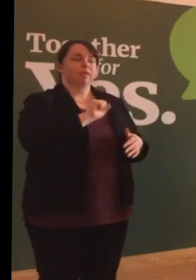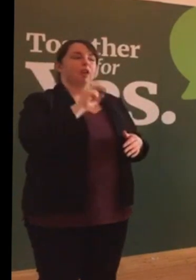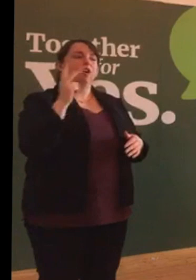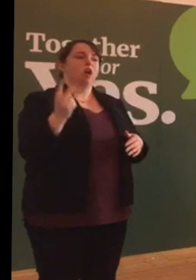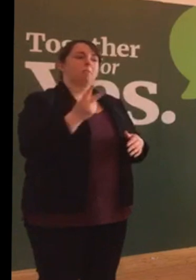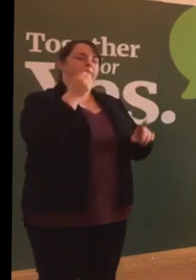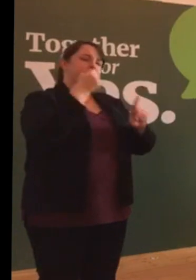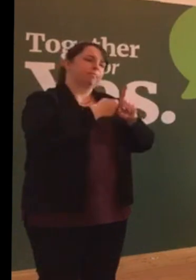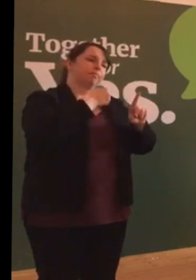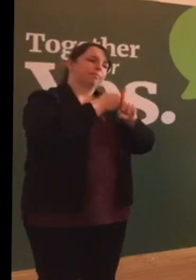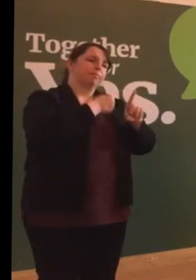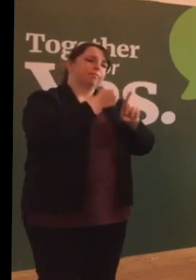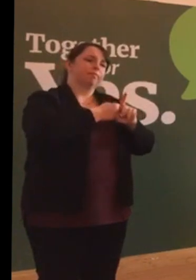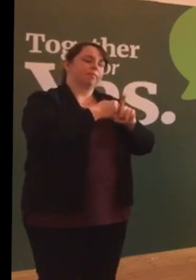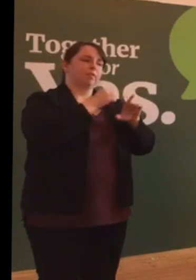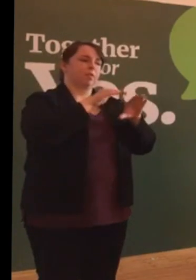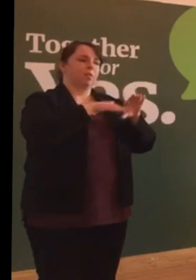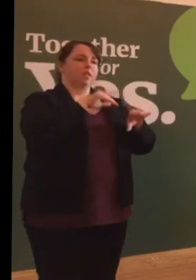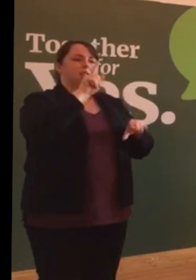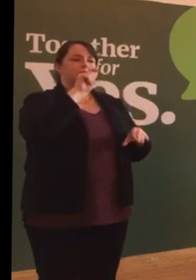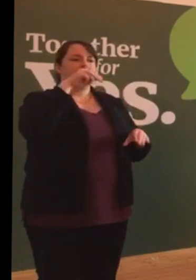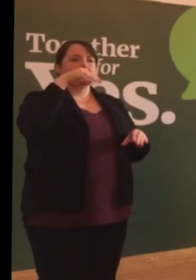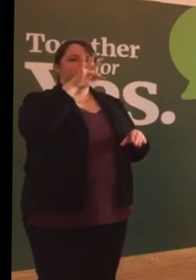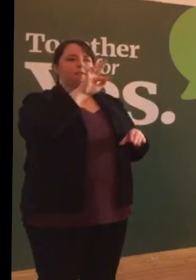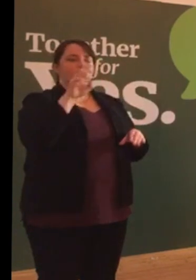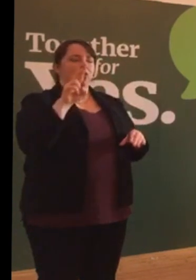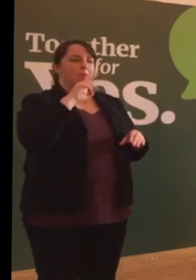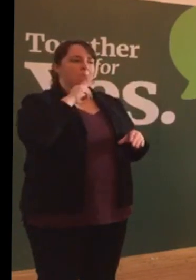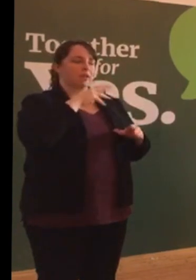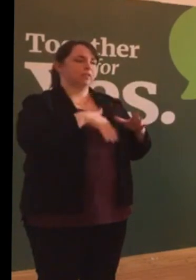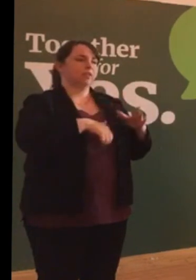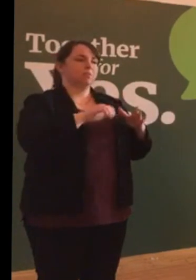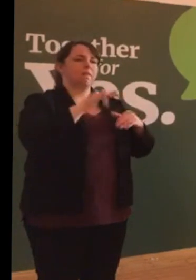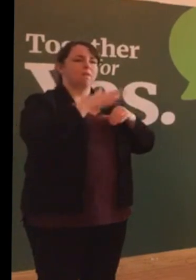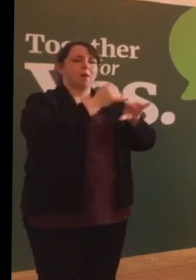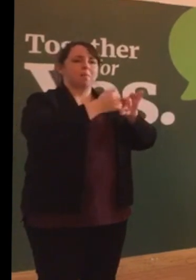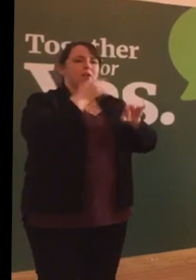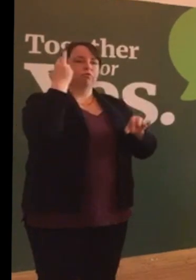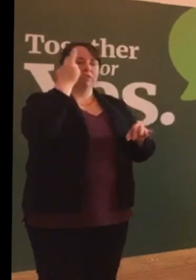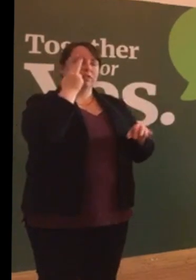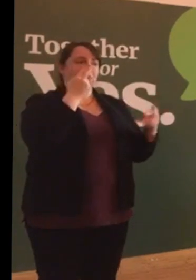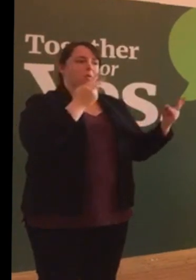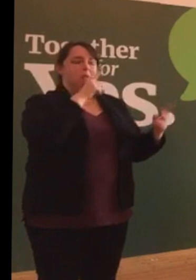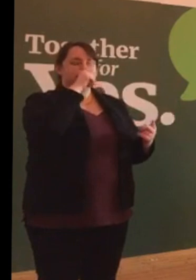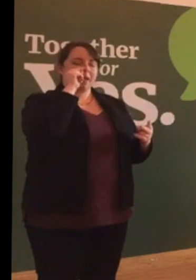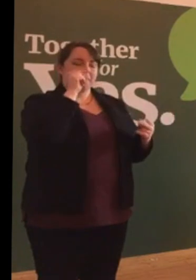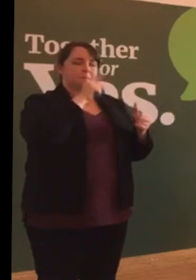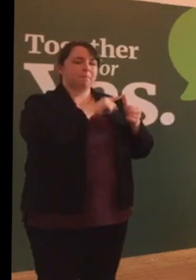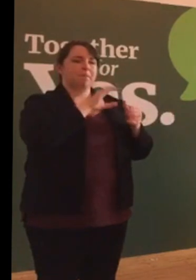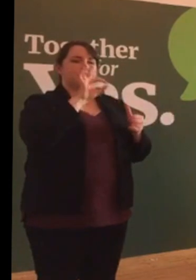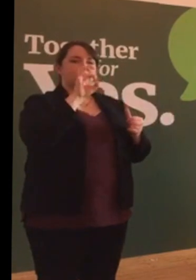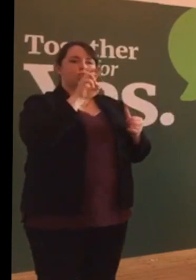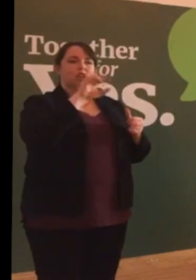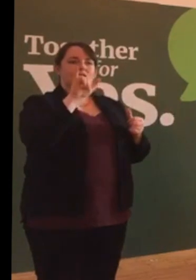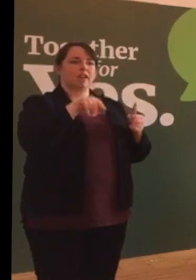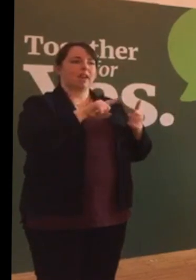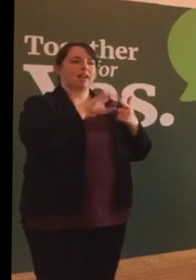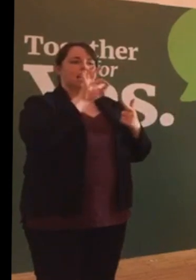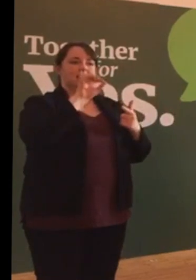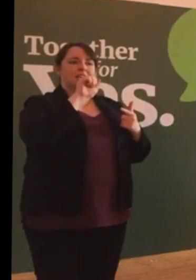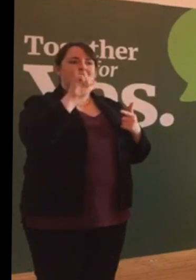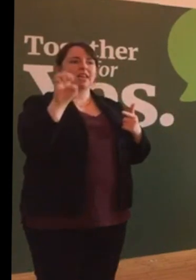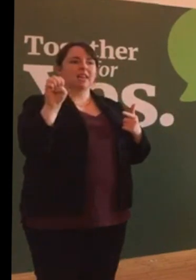termination for medical reasons. Their names are Gerry and Gay